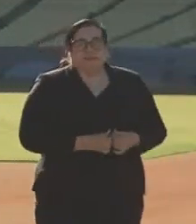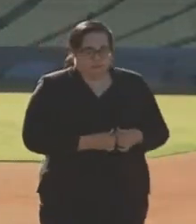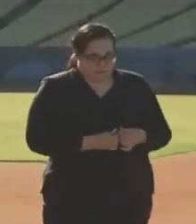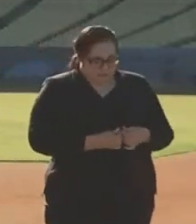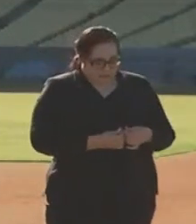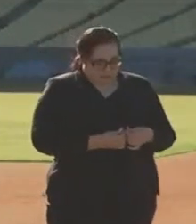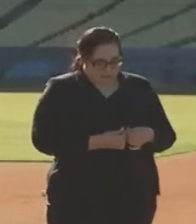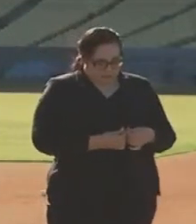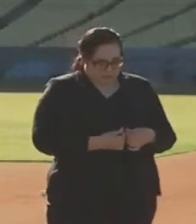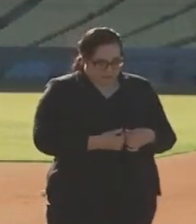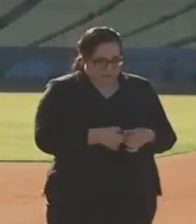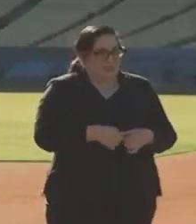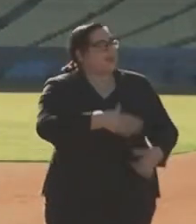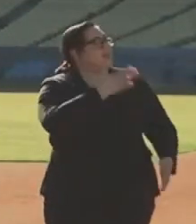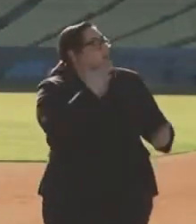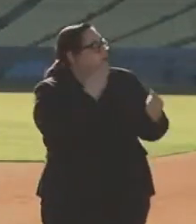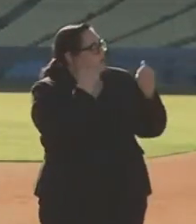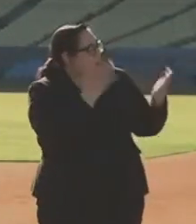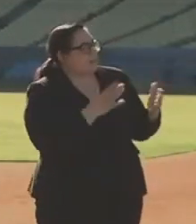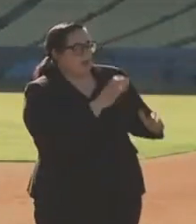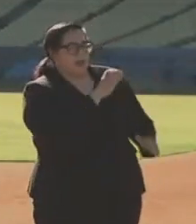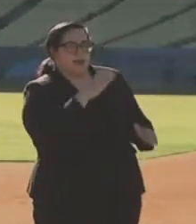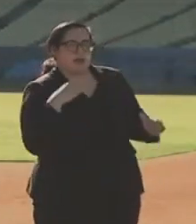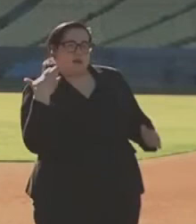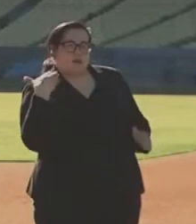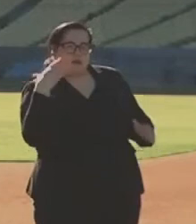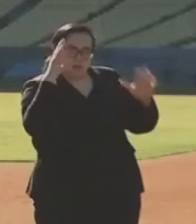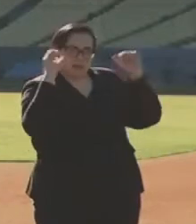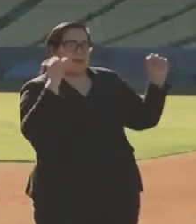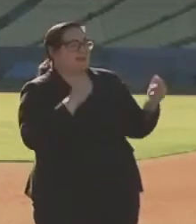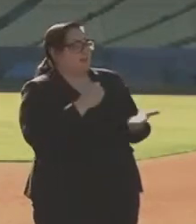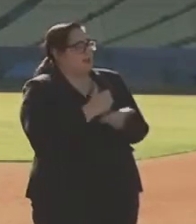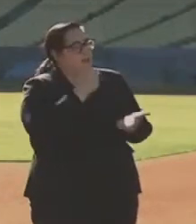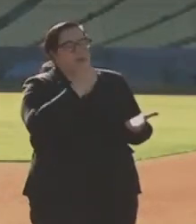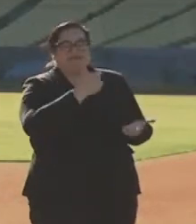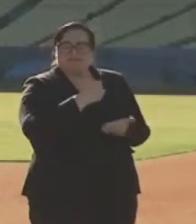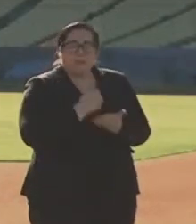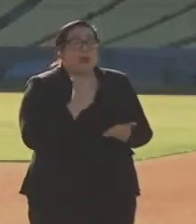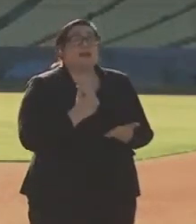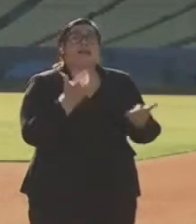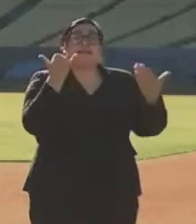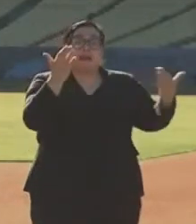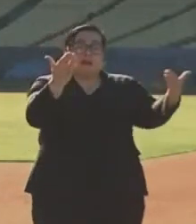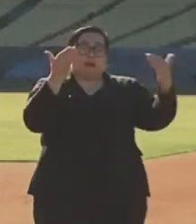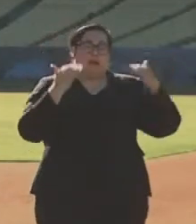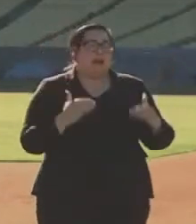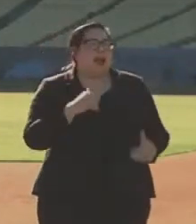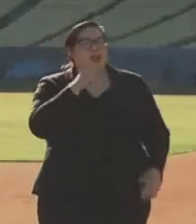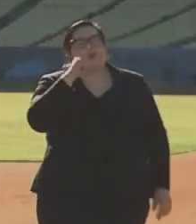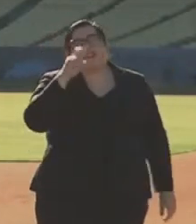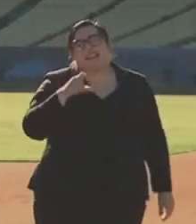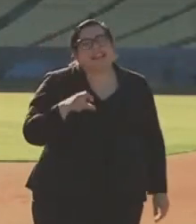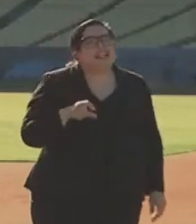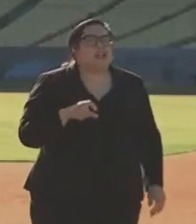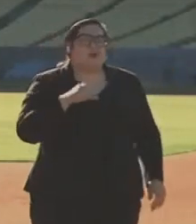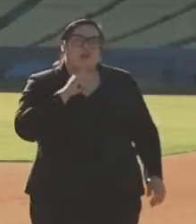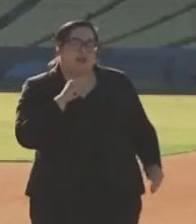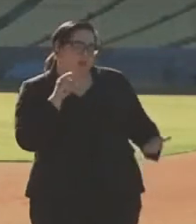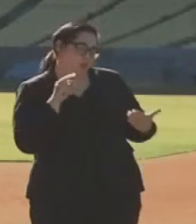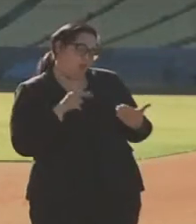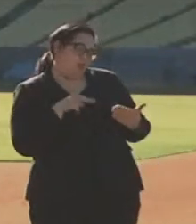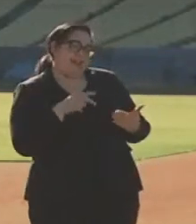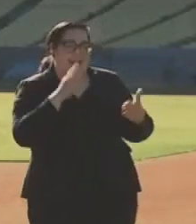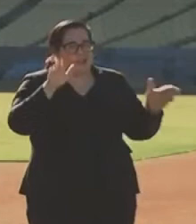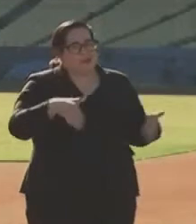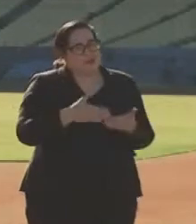Thank you so much, Council President. Amen, amen. With that, I don't need talking points to introduce